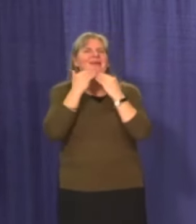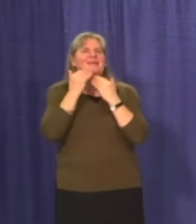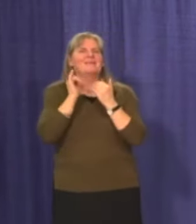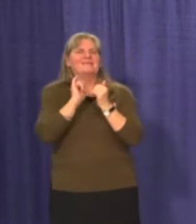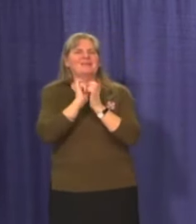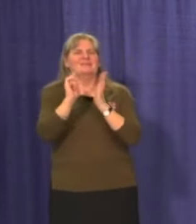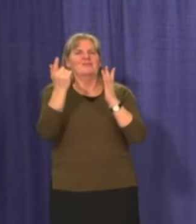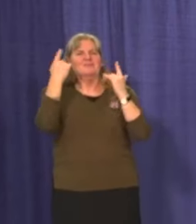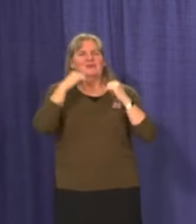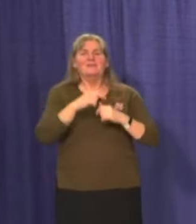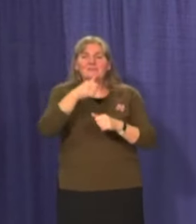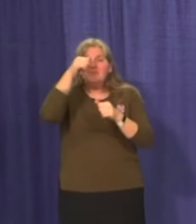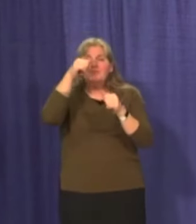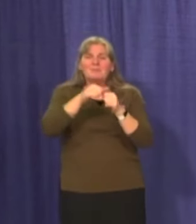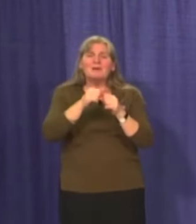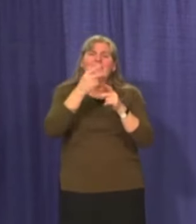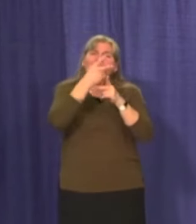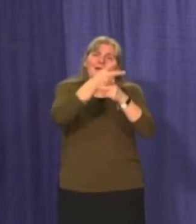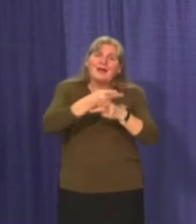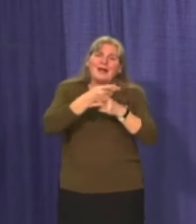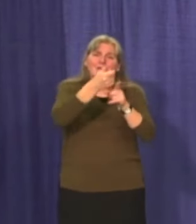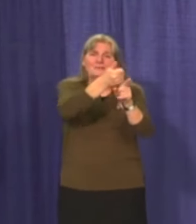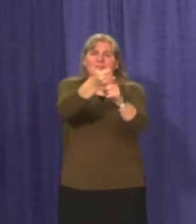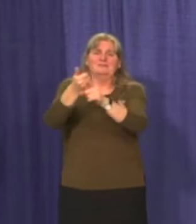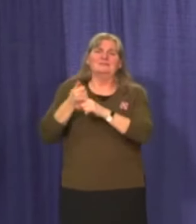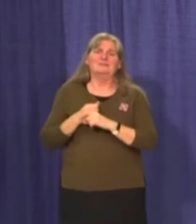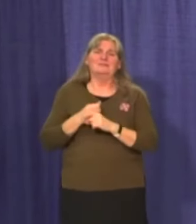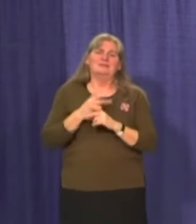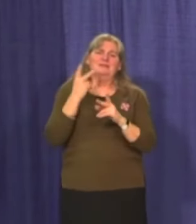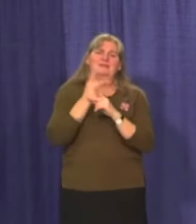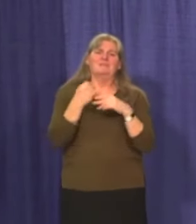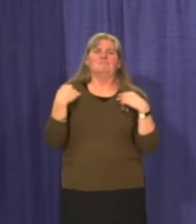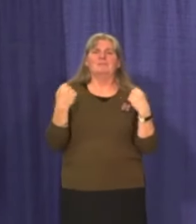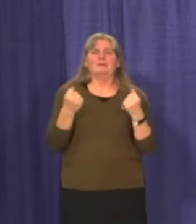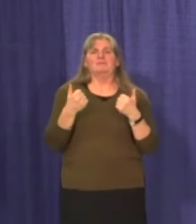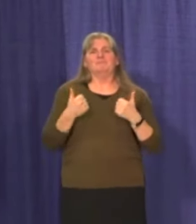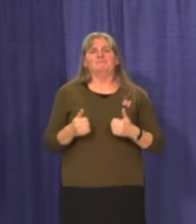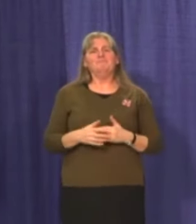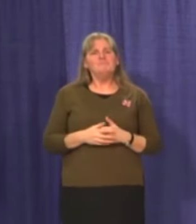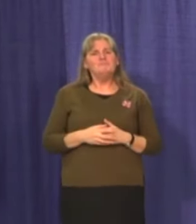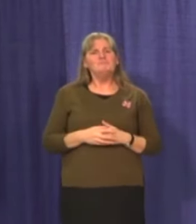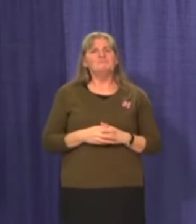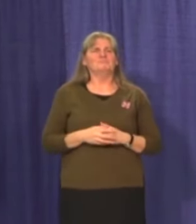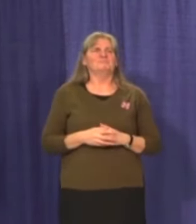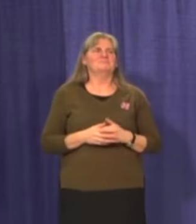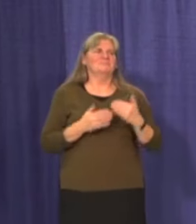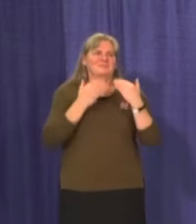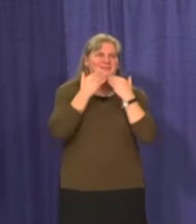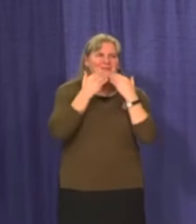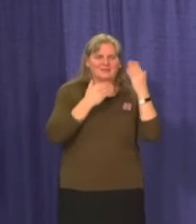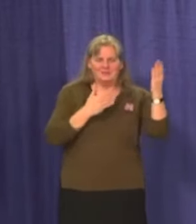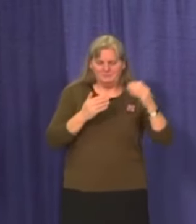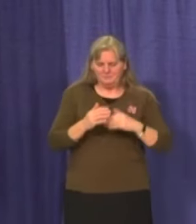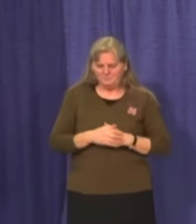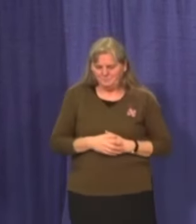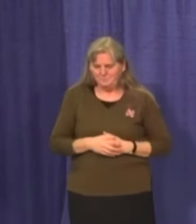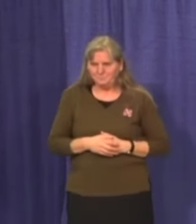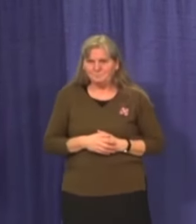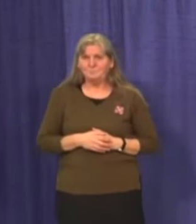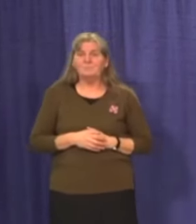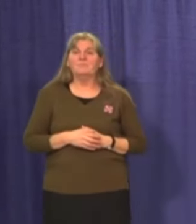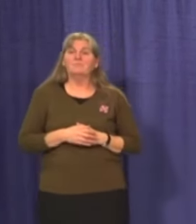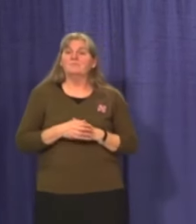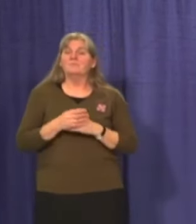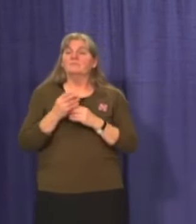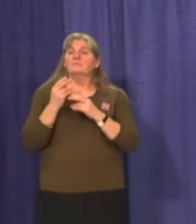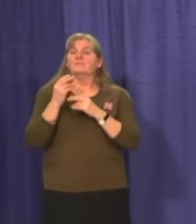Masi Cho, remember to take care of each other. Stay well. Thank you. Thank you both. We'll now go to the reporters